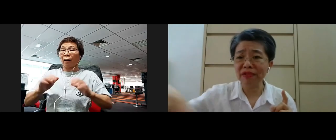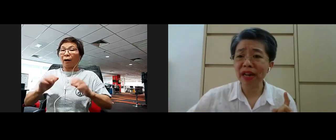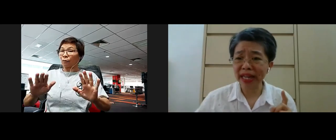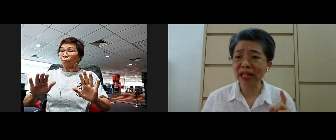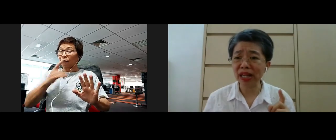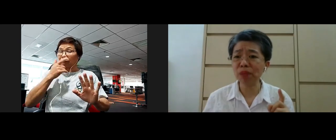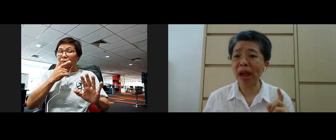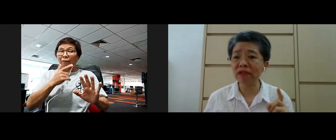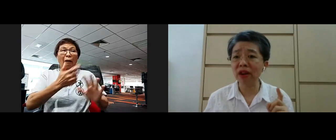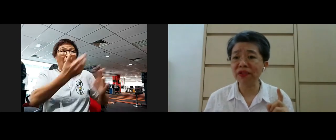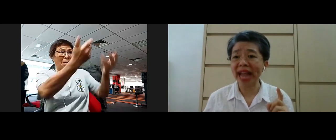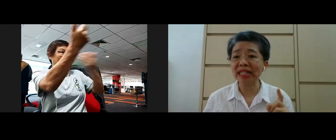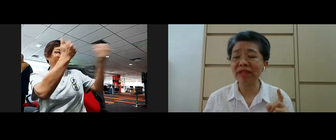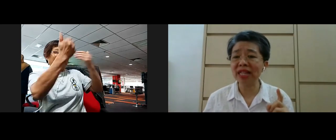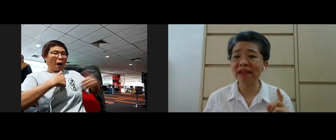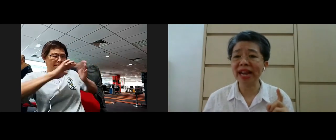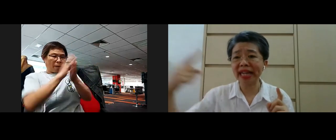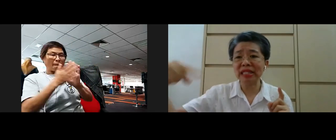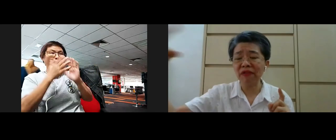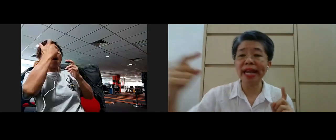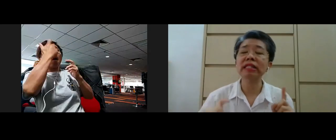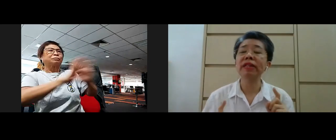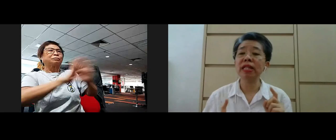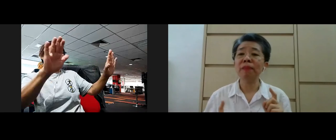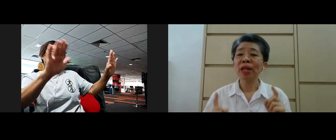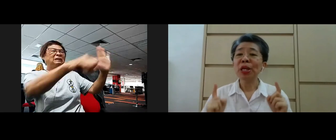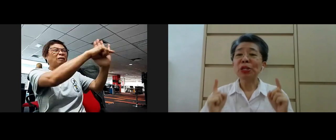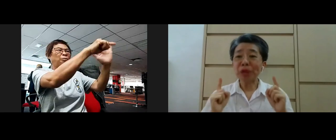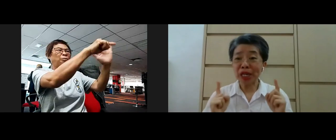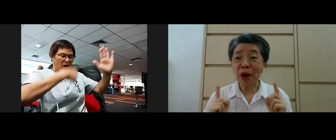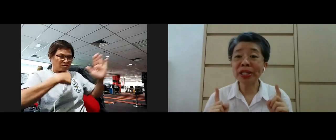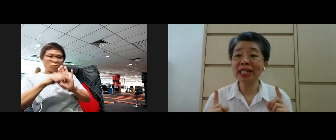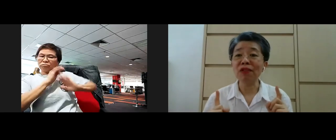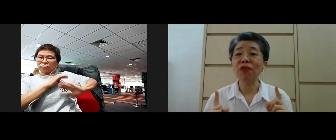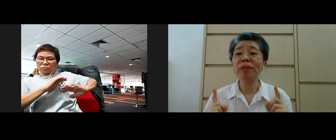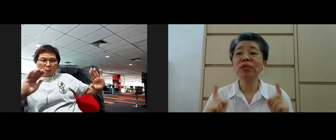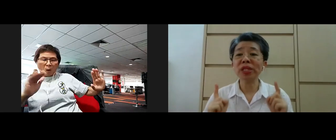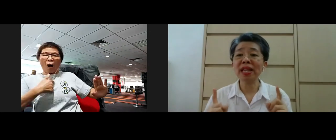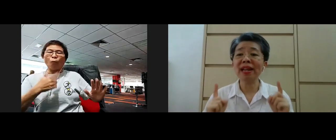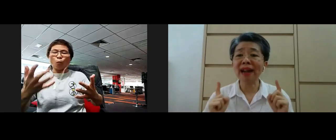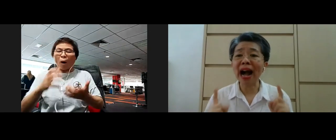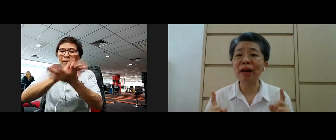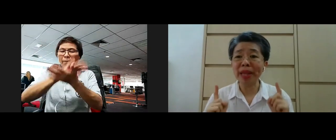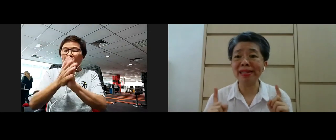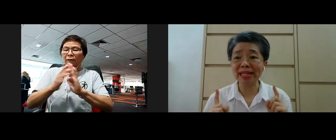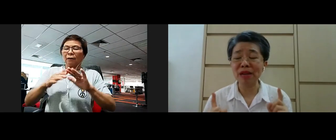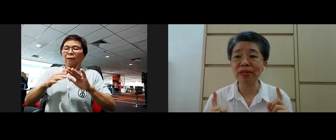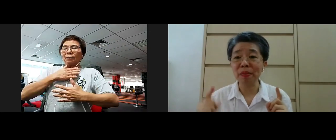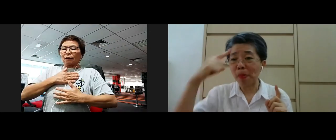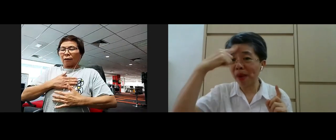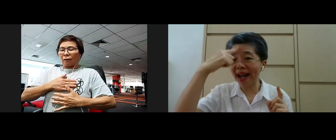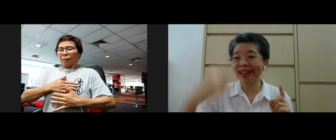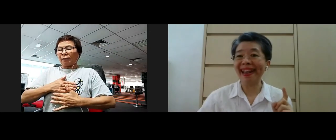into their spiral of reactivity right negative reactivity so in order for me to stay calm and